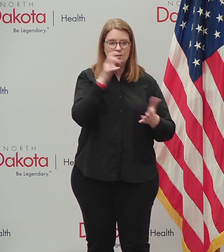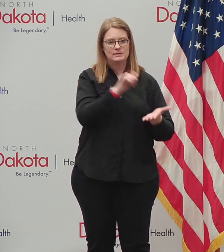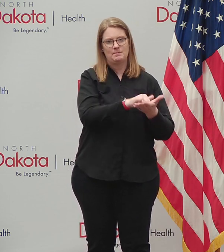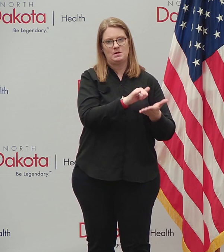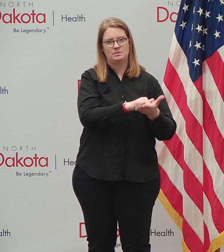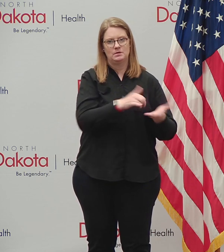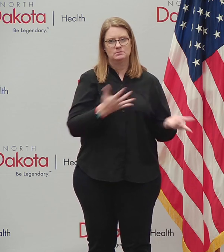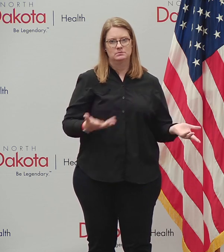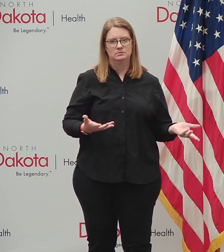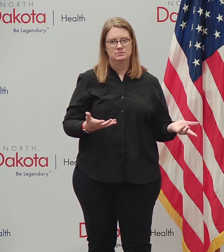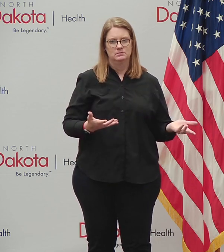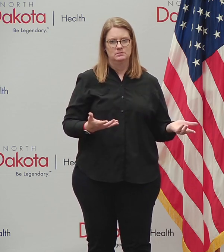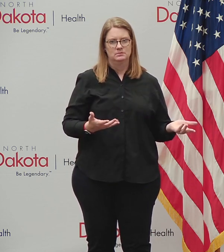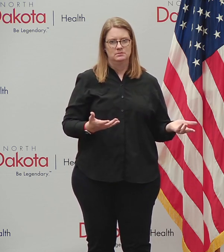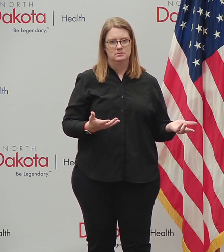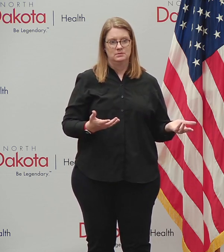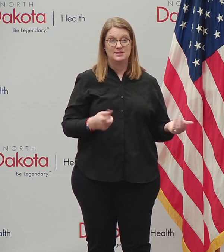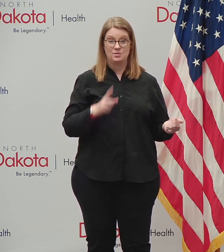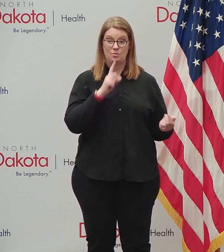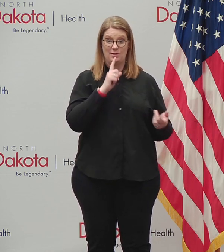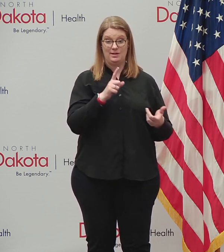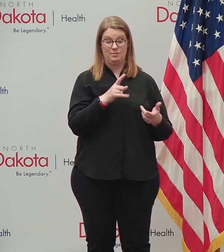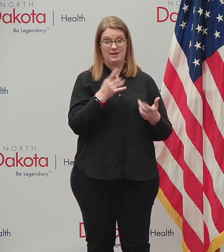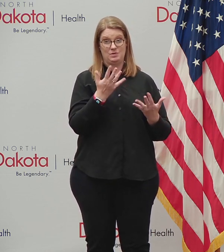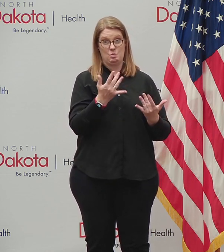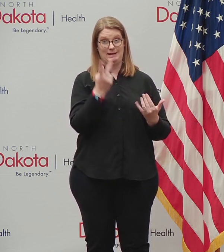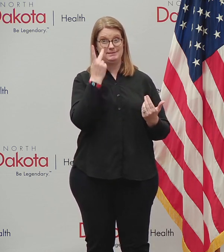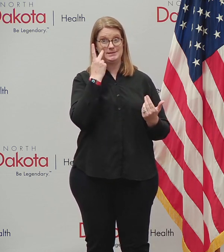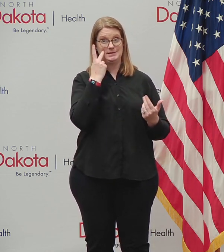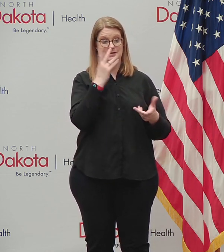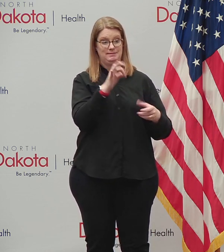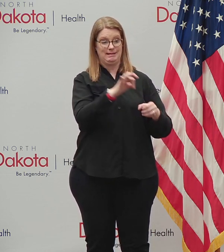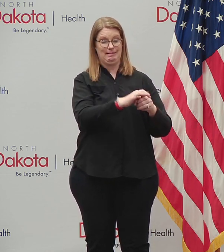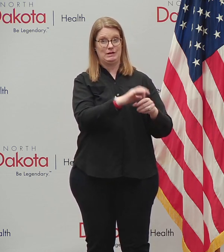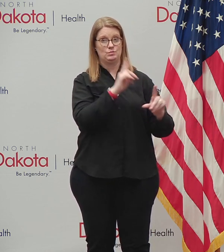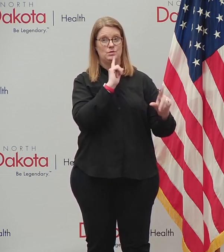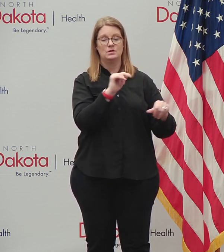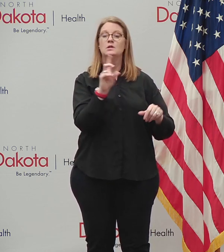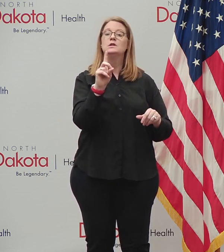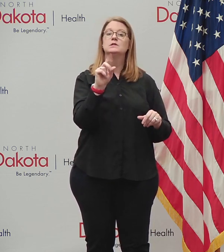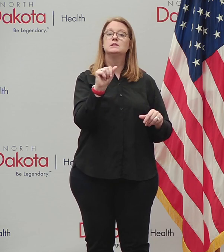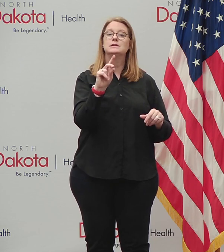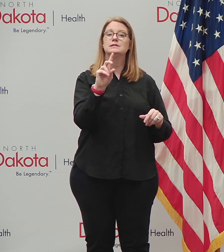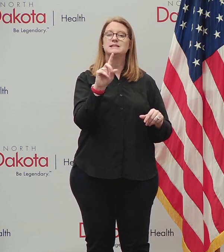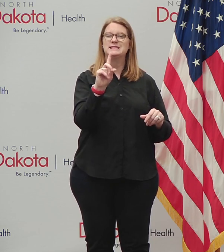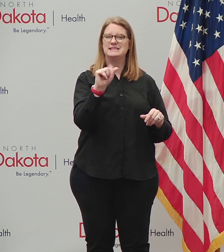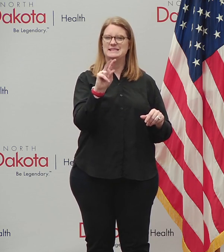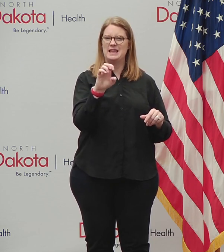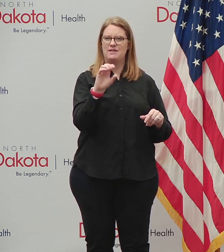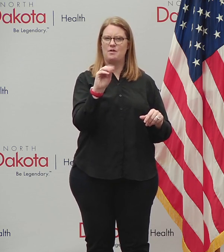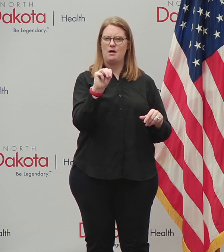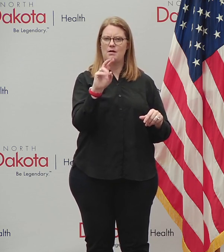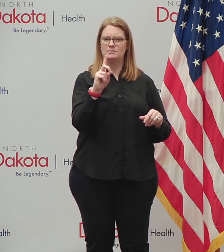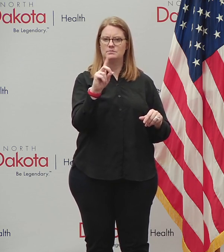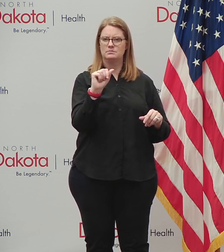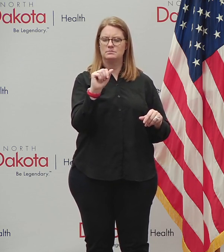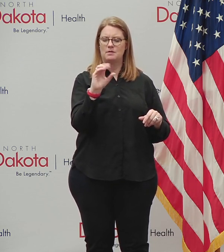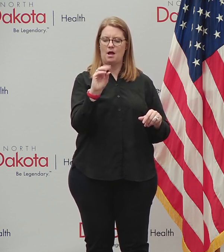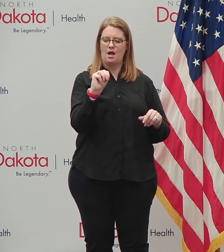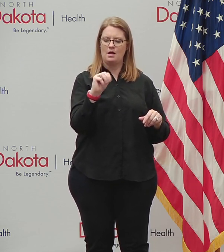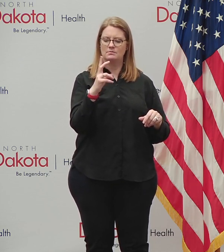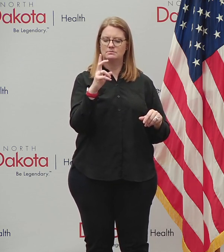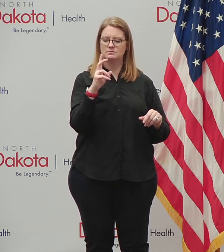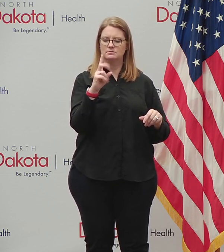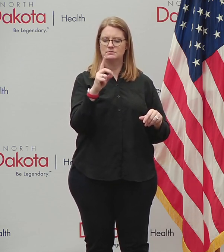was dependent on the election results of Tuesday night. And I do, I do want to say to, uh, Dave Andall's family, mean, the tragic passing of him, uh,